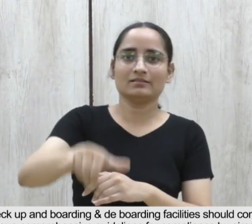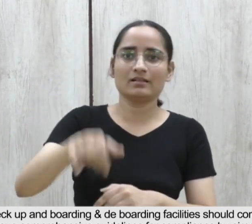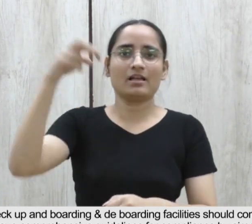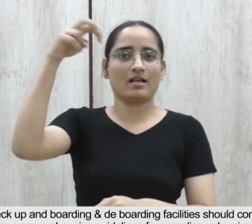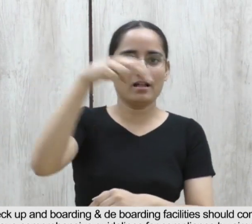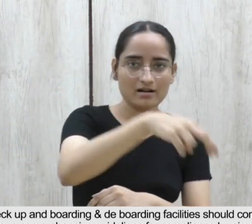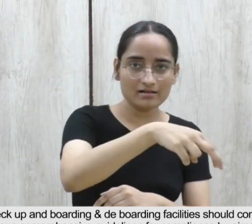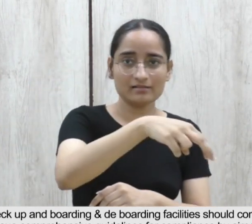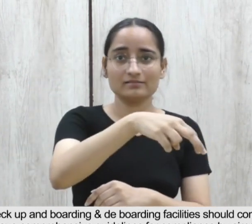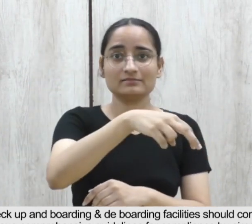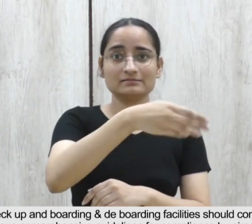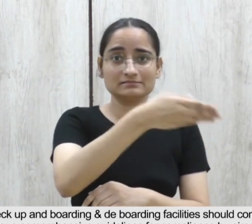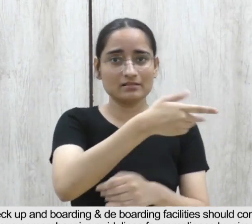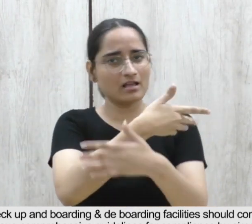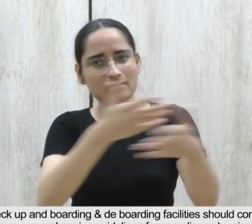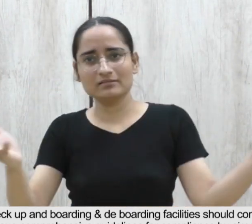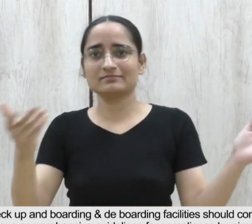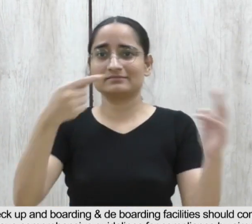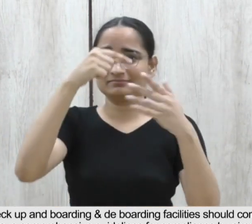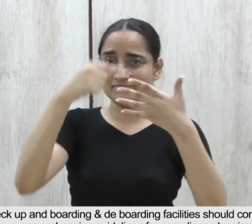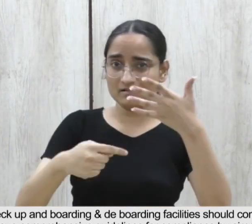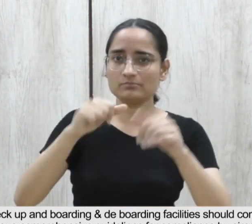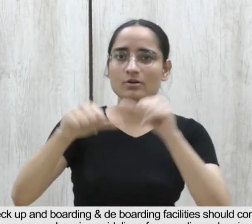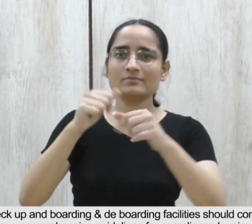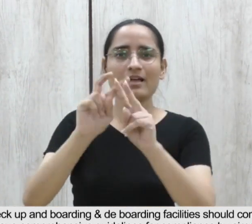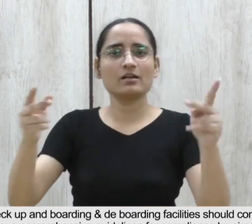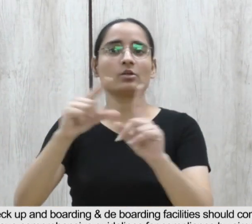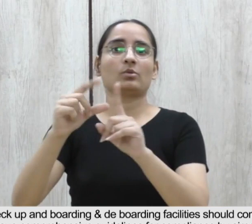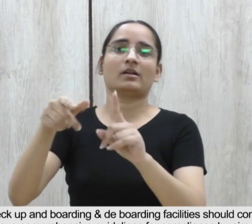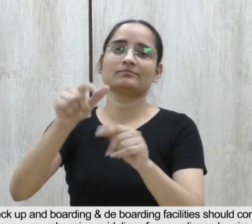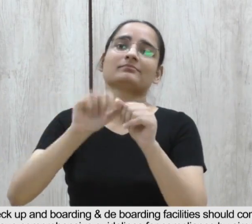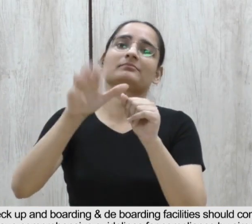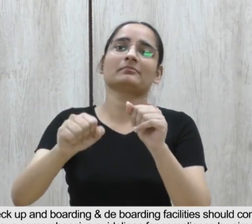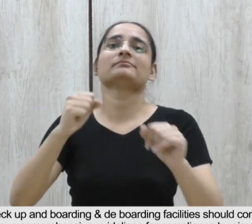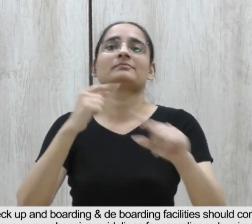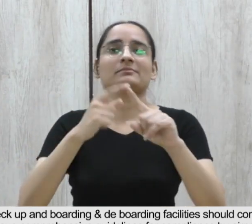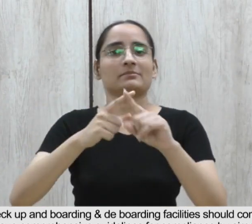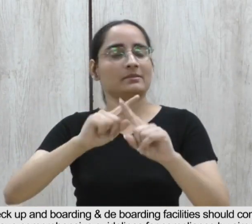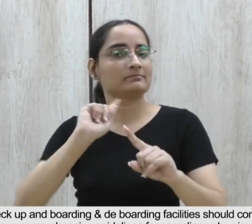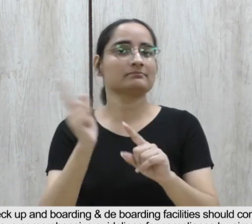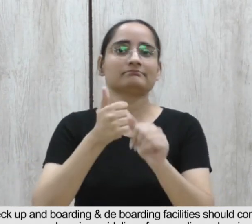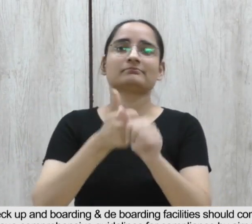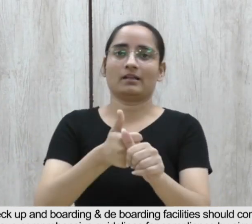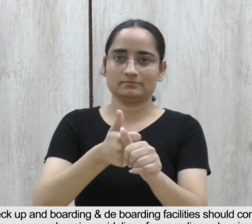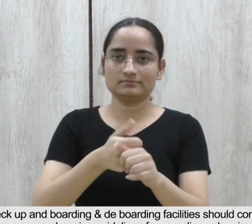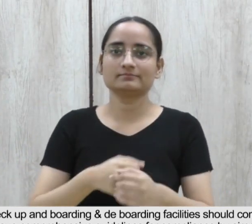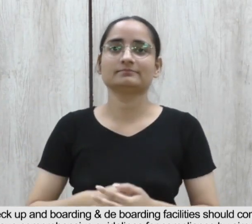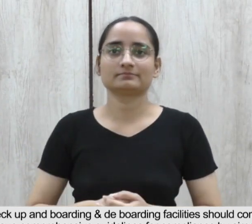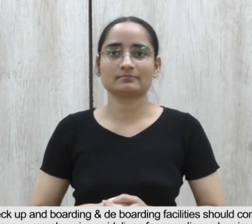facilities should comply with accessibility norms. The